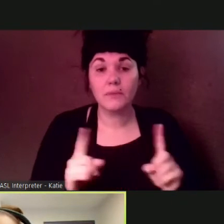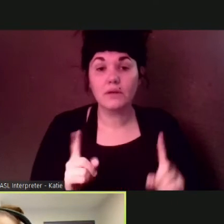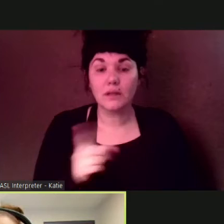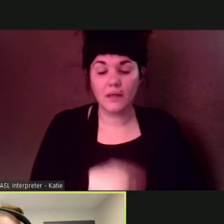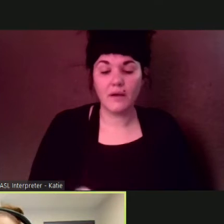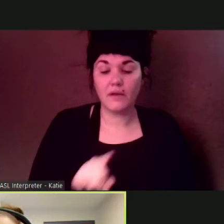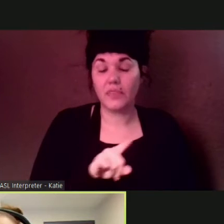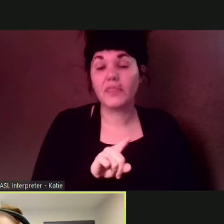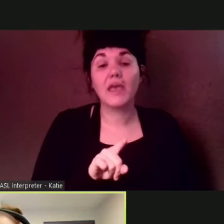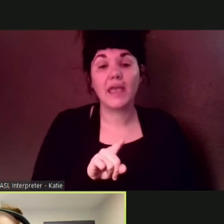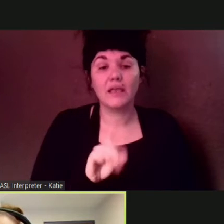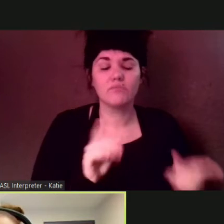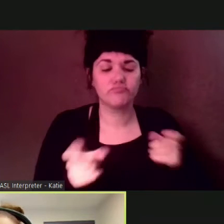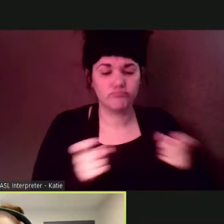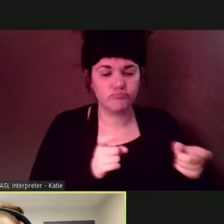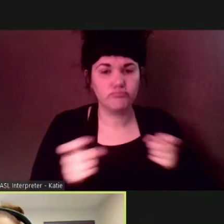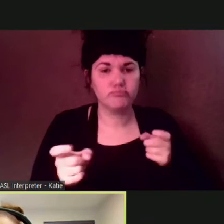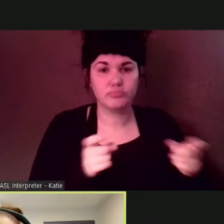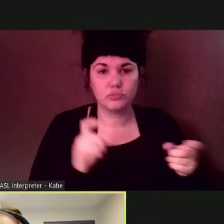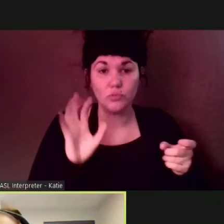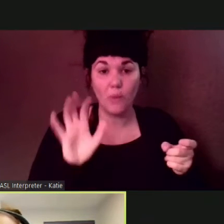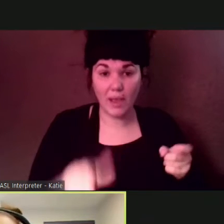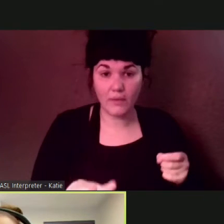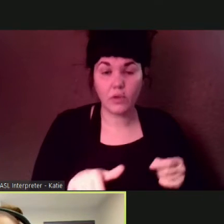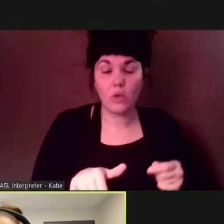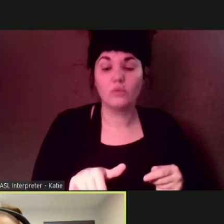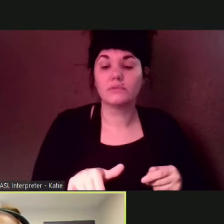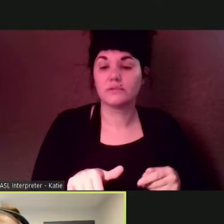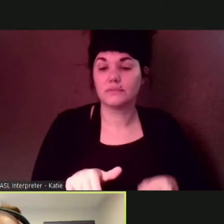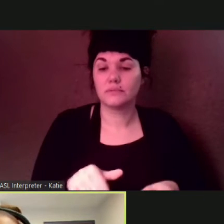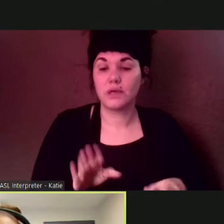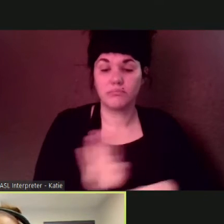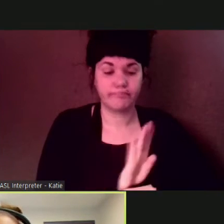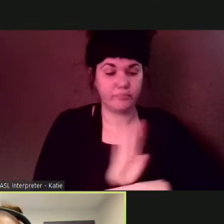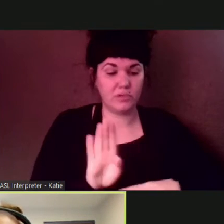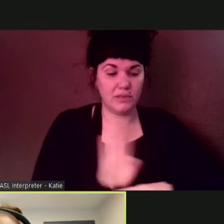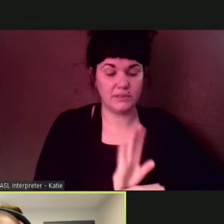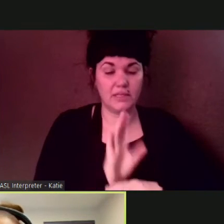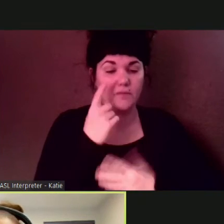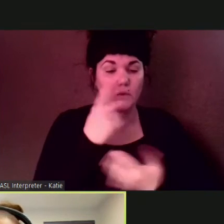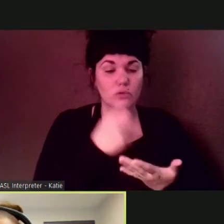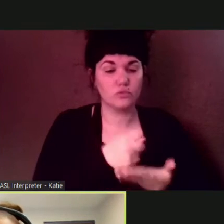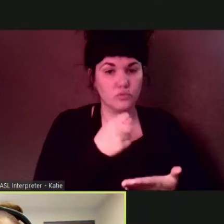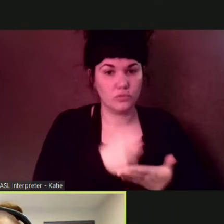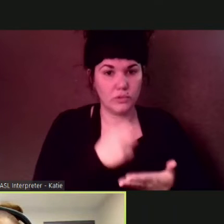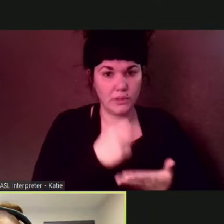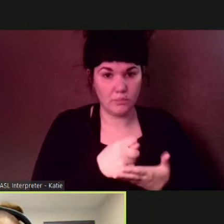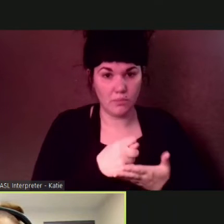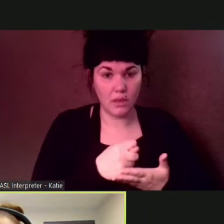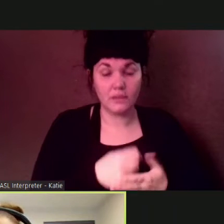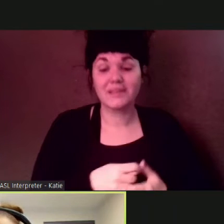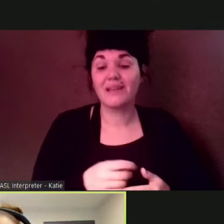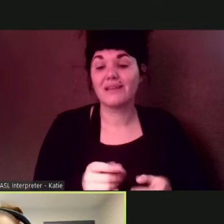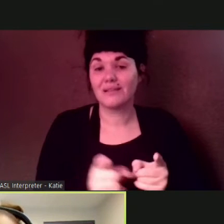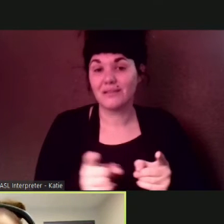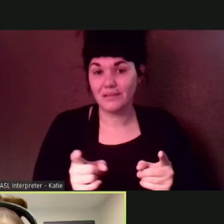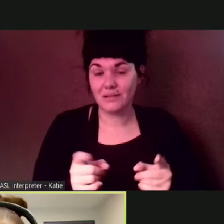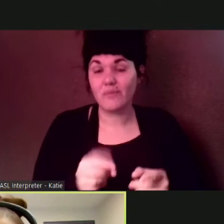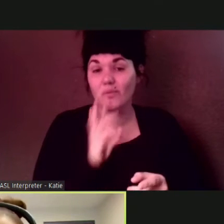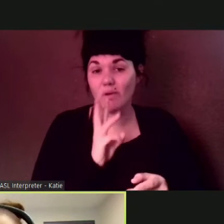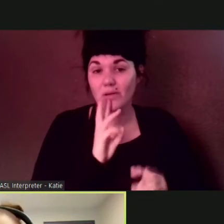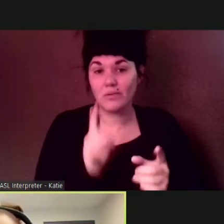treatment associated with sewage collection and wet weather flows such as rainfall runoff from rainfall